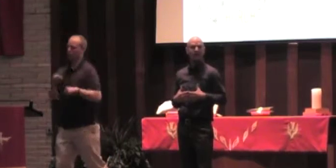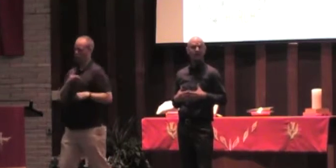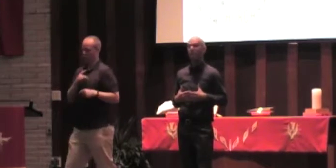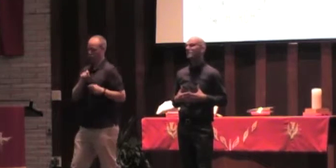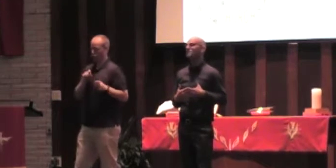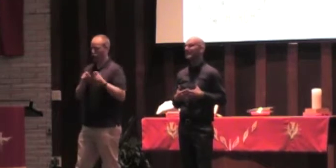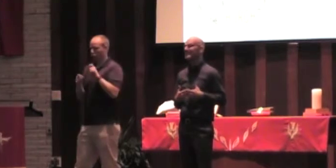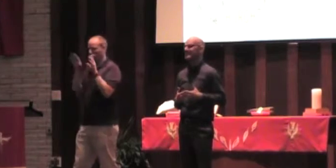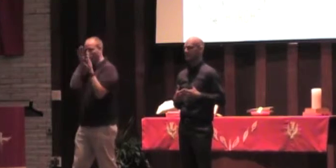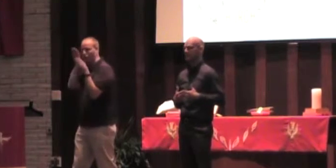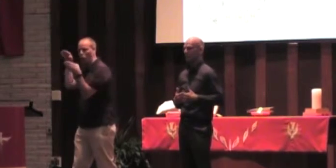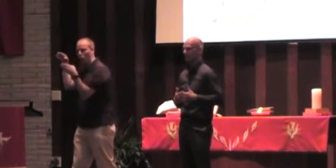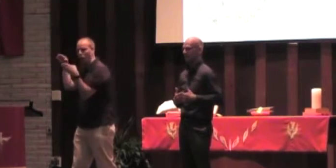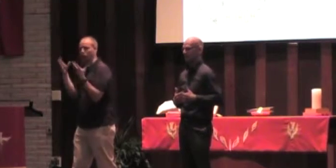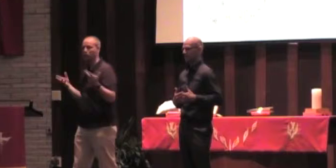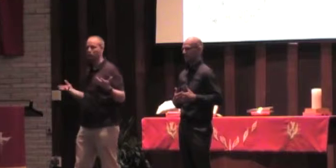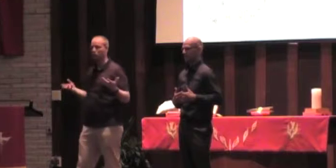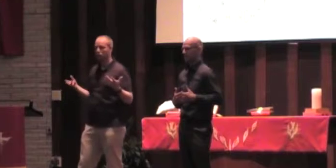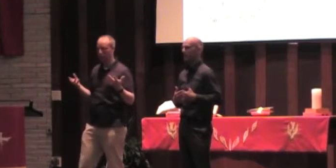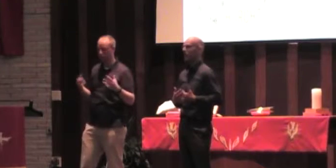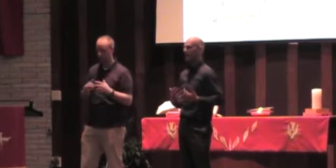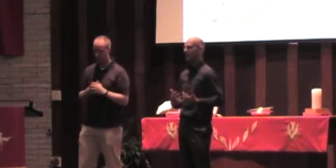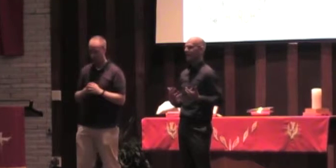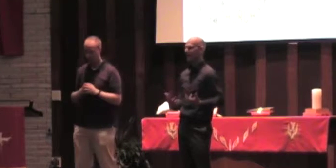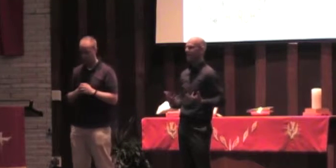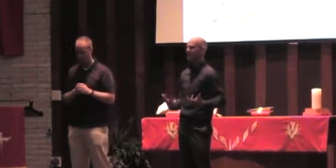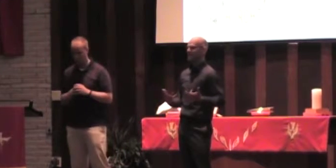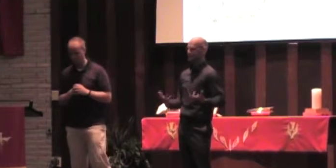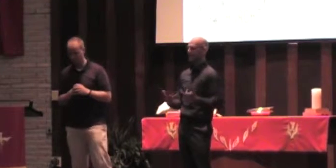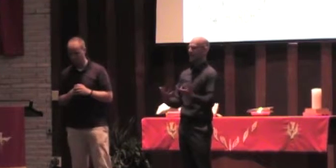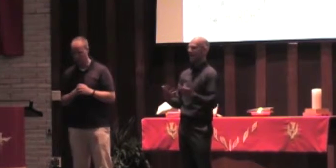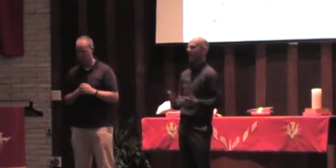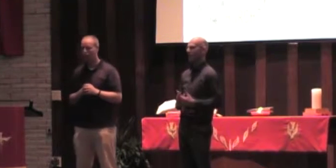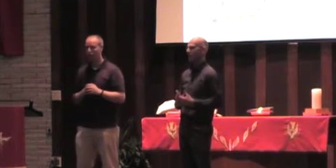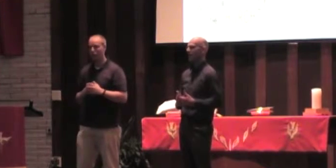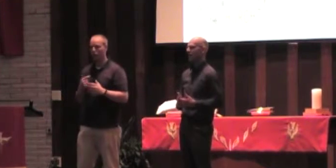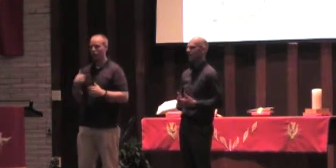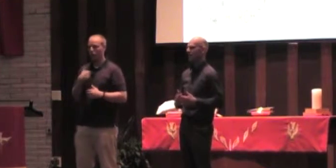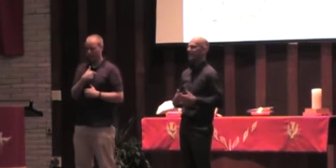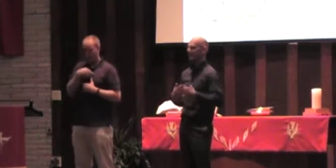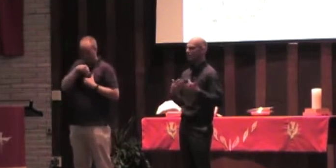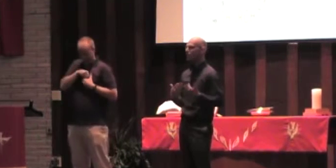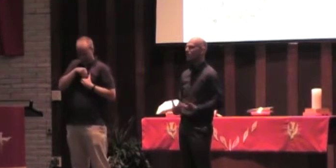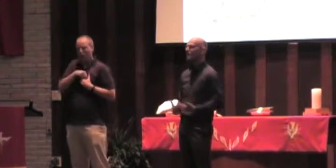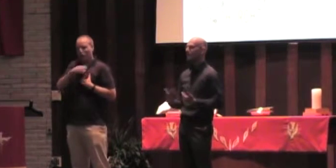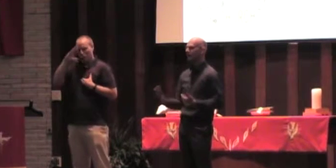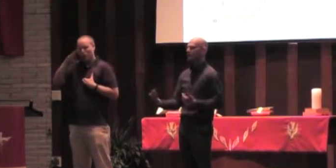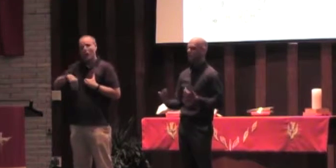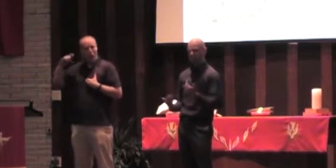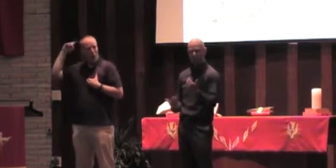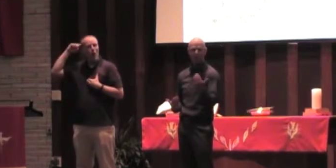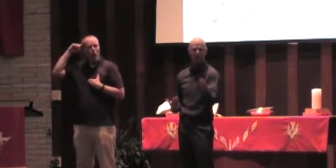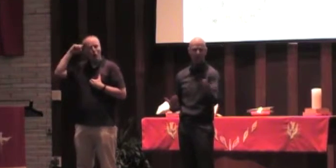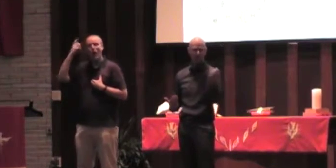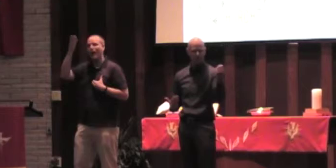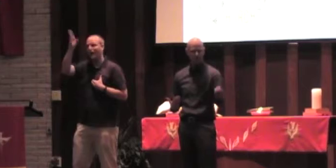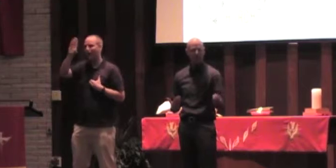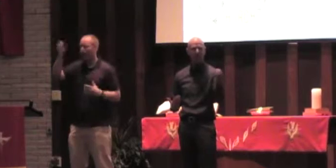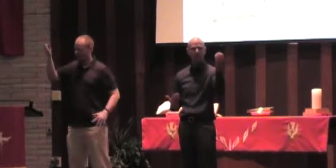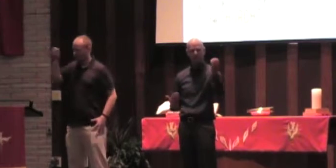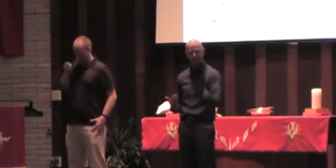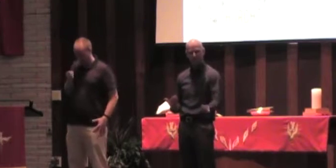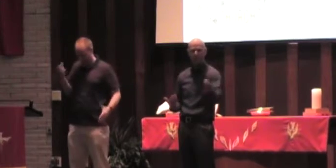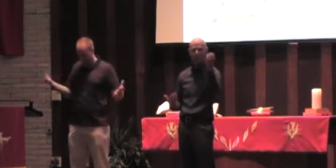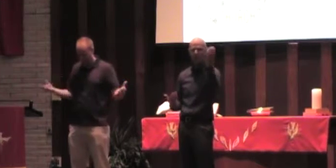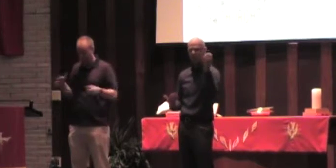heart. We've actually all been placed somewhere. We all have an Ephesus right now that God, like there's a reason God has placed you where you are,